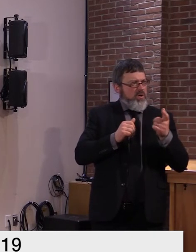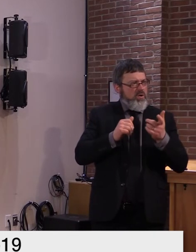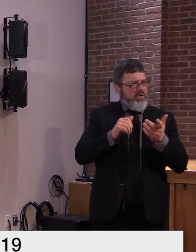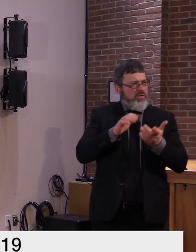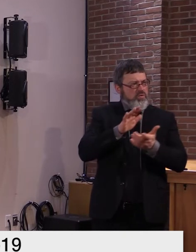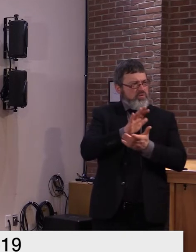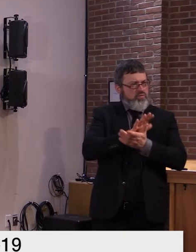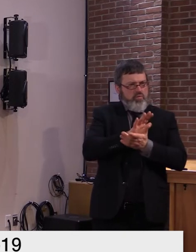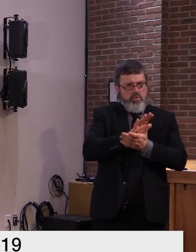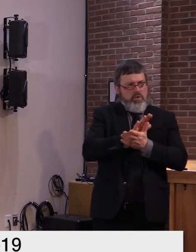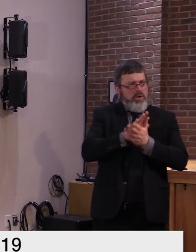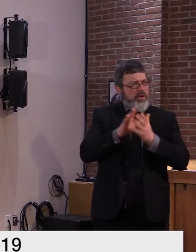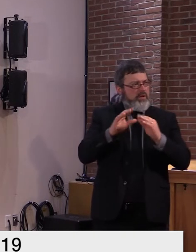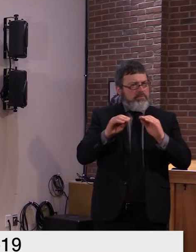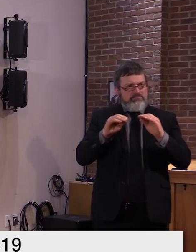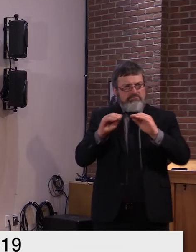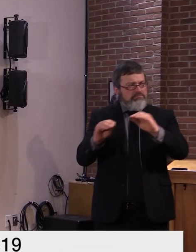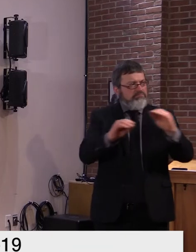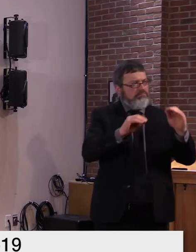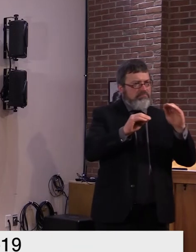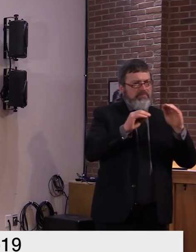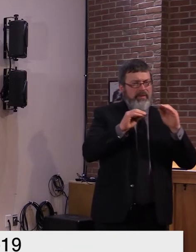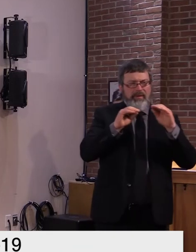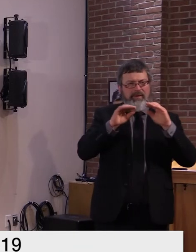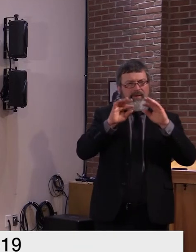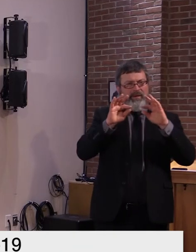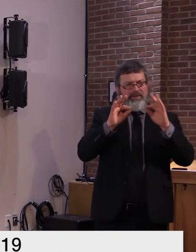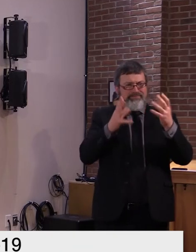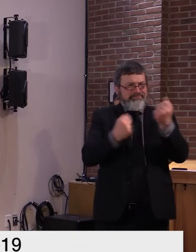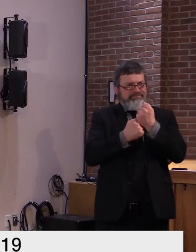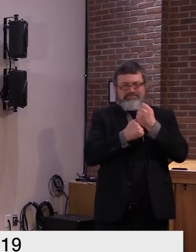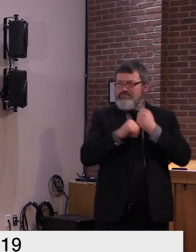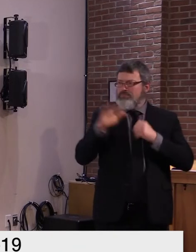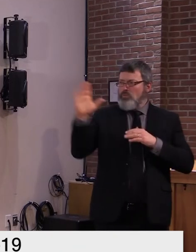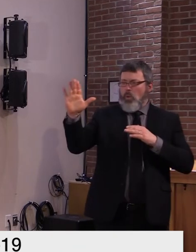nuance yeah what uh what letter are you referring to